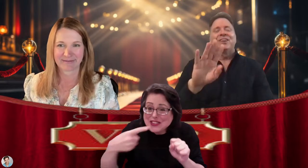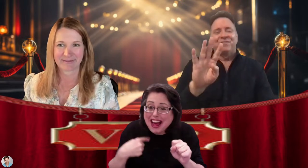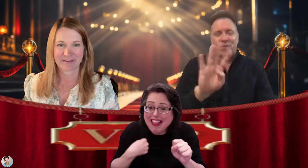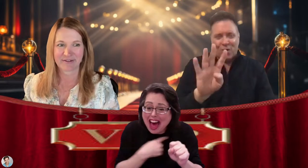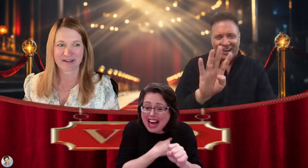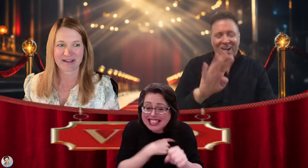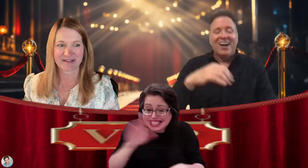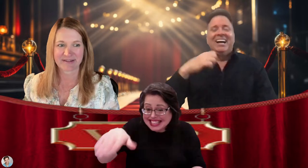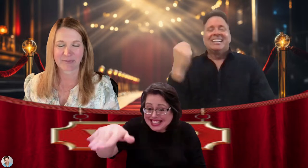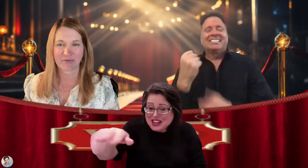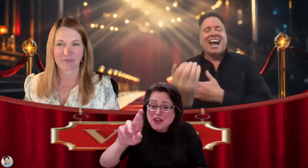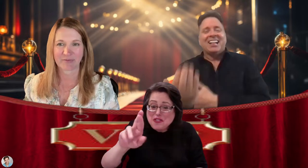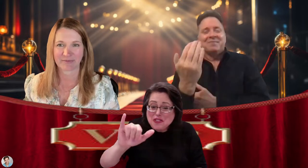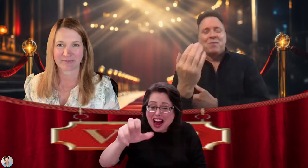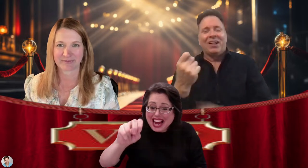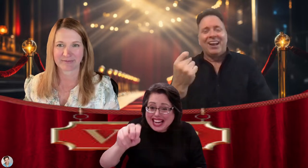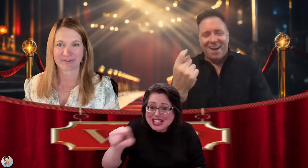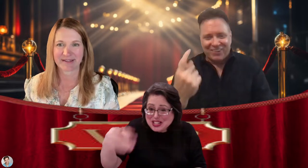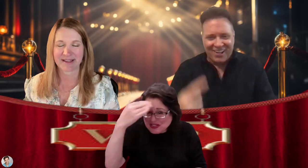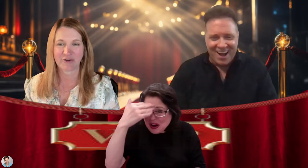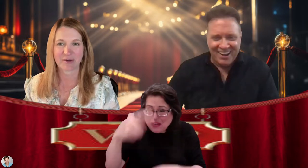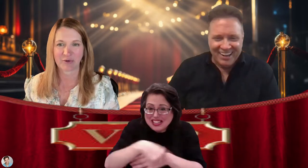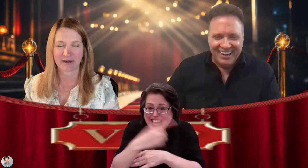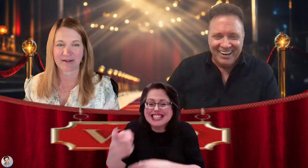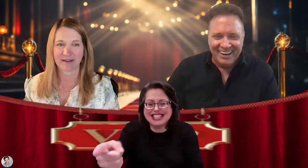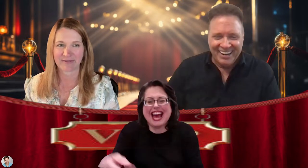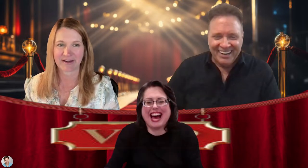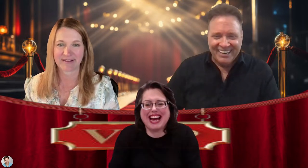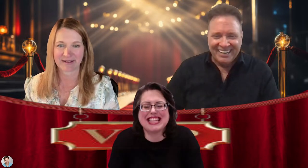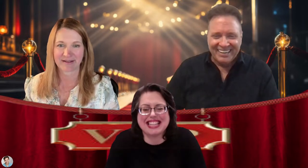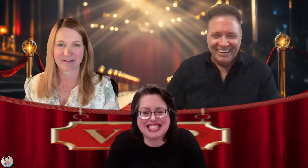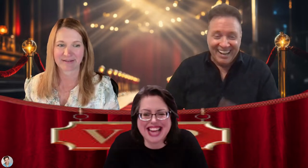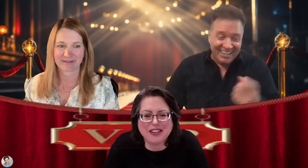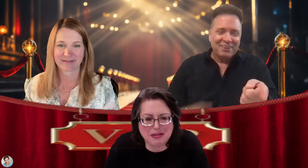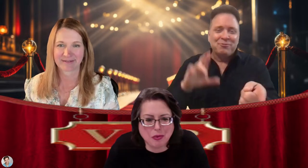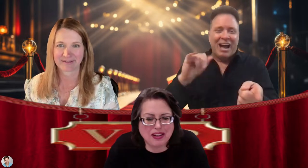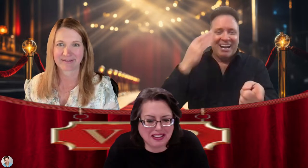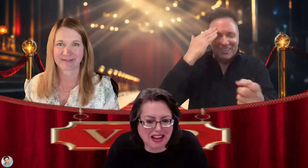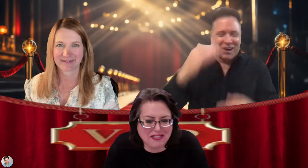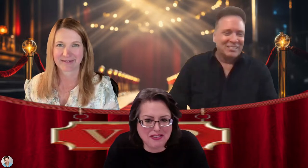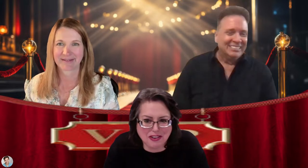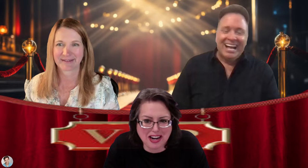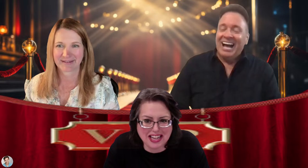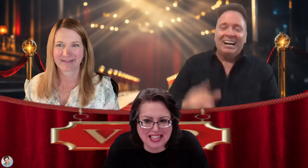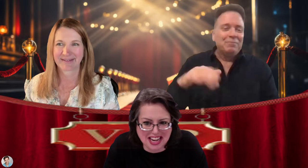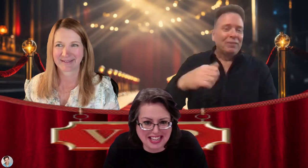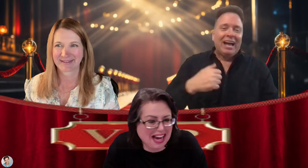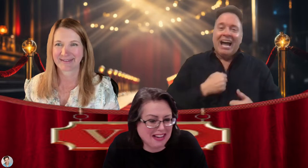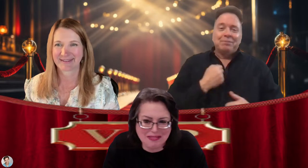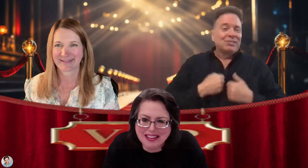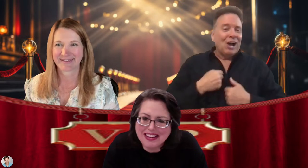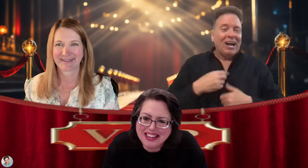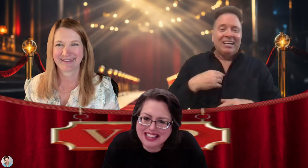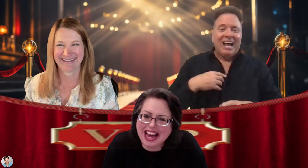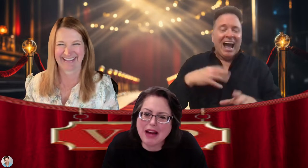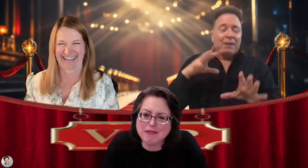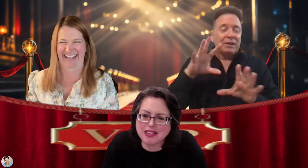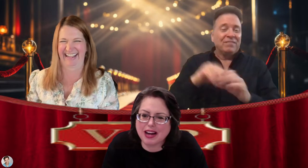With your dates on Saturday morning at 11. I think it's Saturday morning at 11, Friday at night. I'm